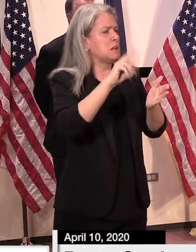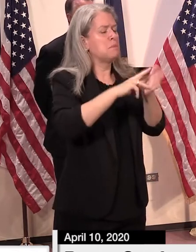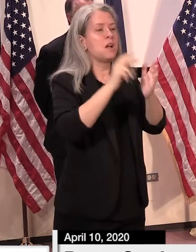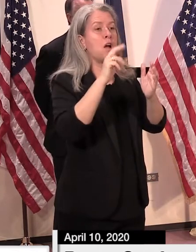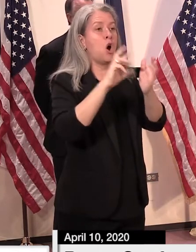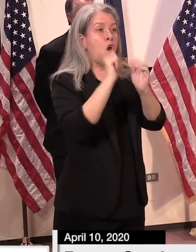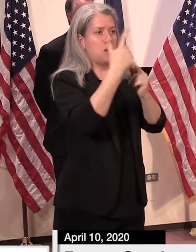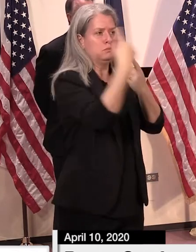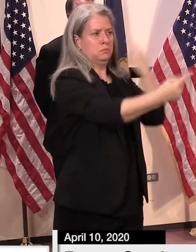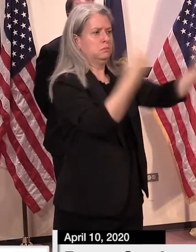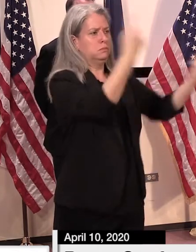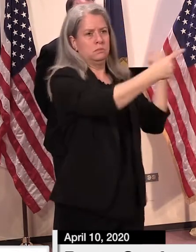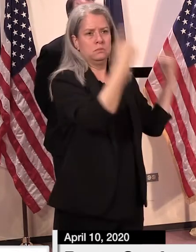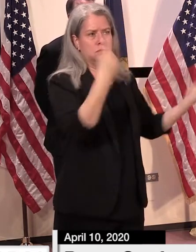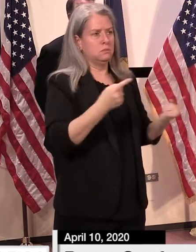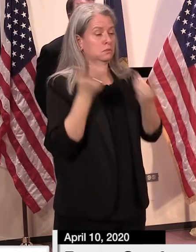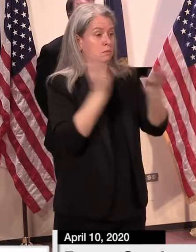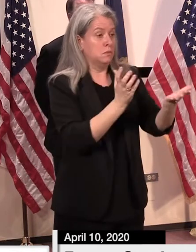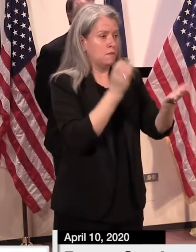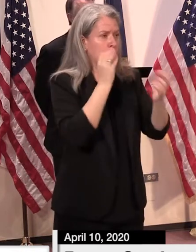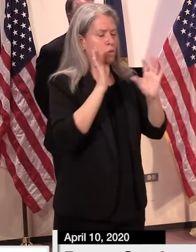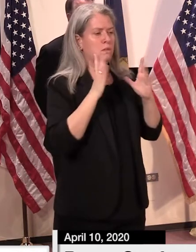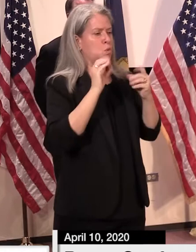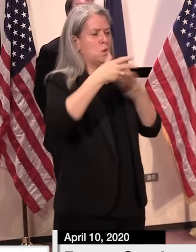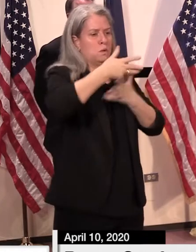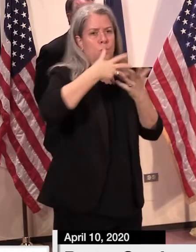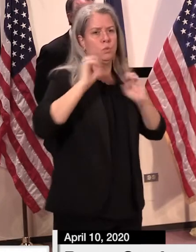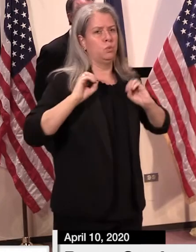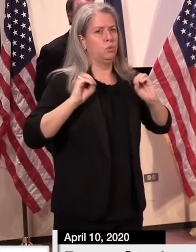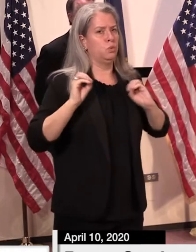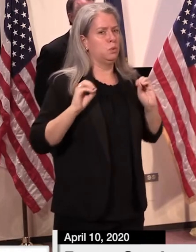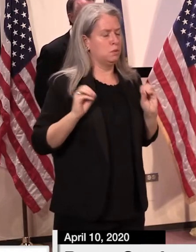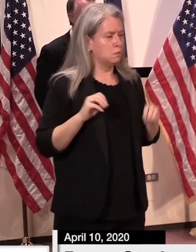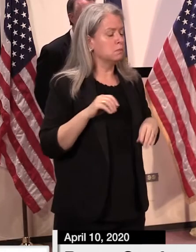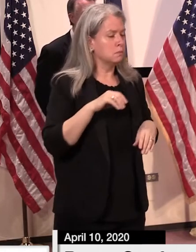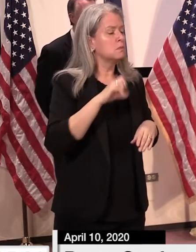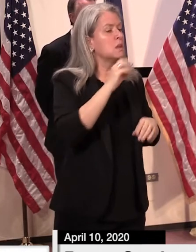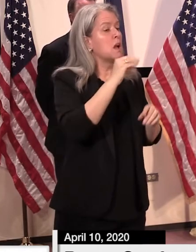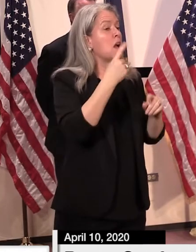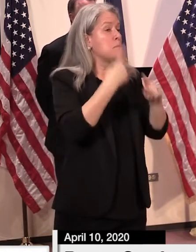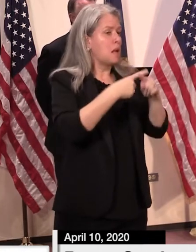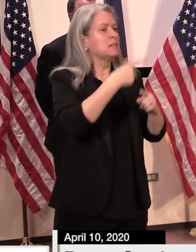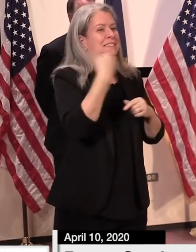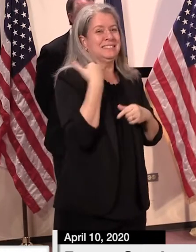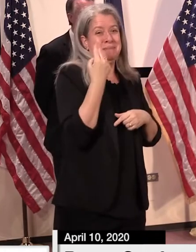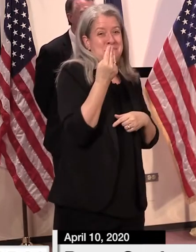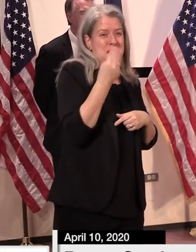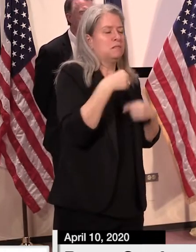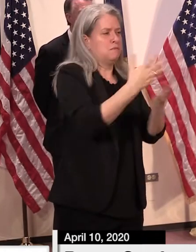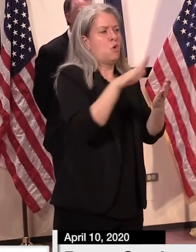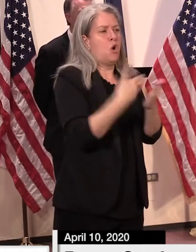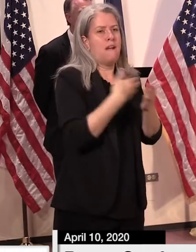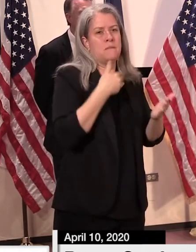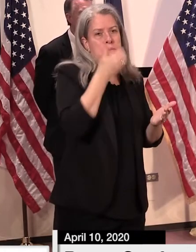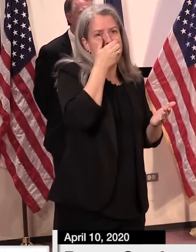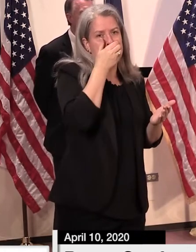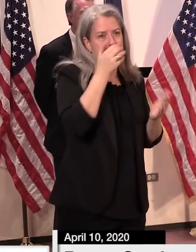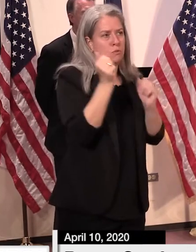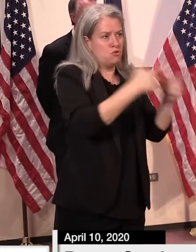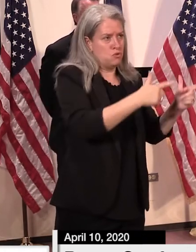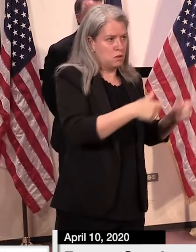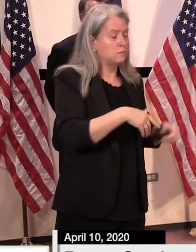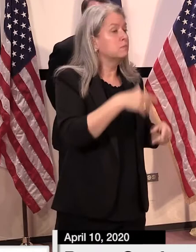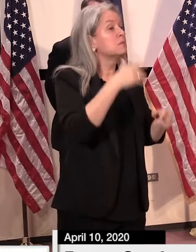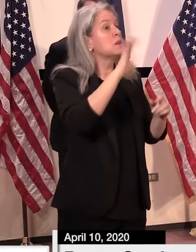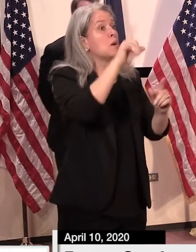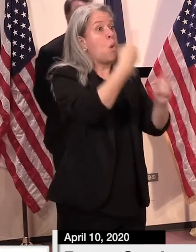announced on Monday, staff and inmates at that facility were issued masks to wear at all times. And now all facilities